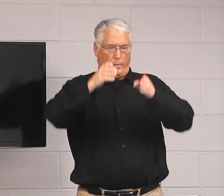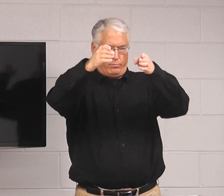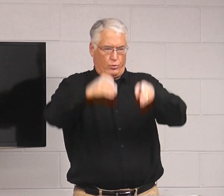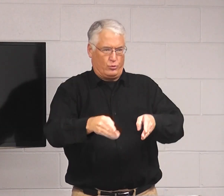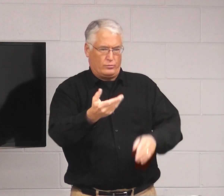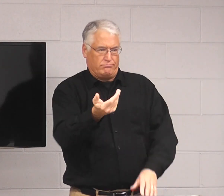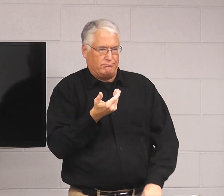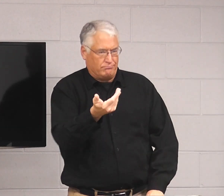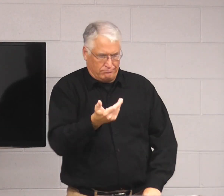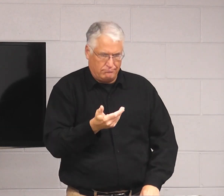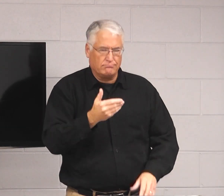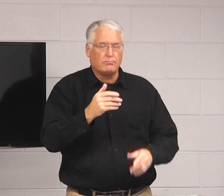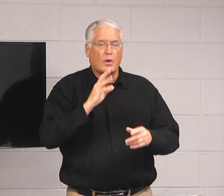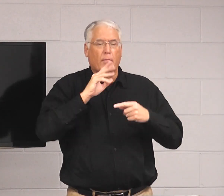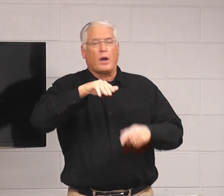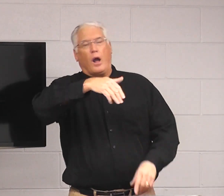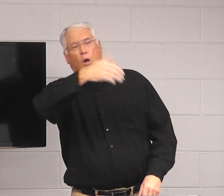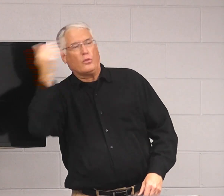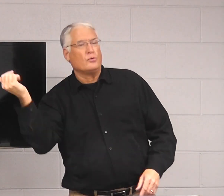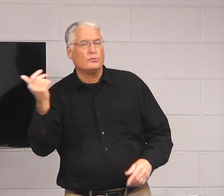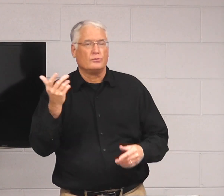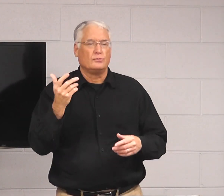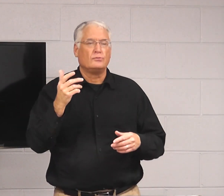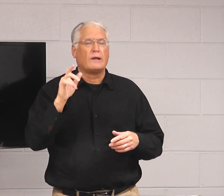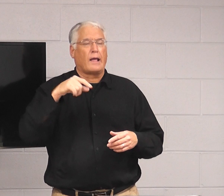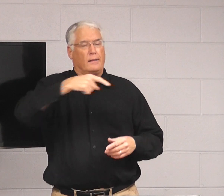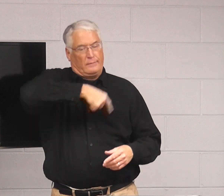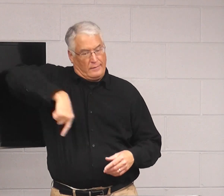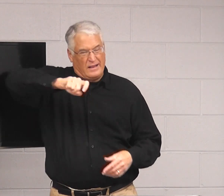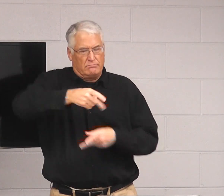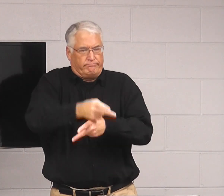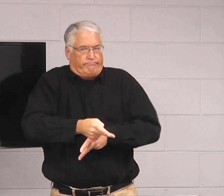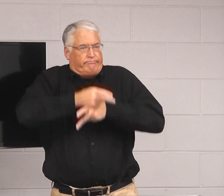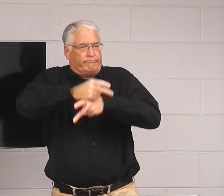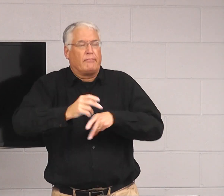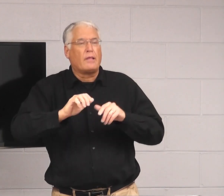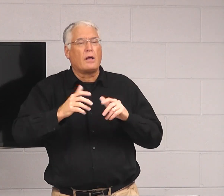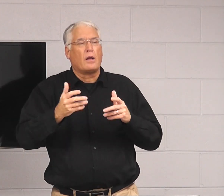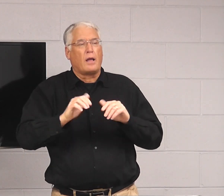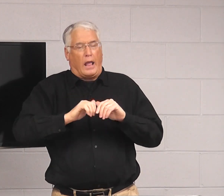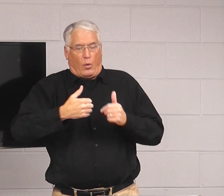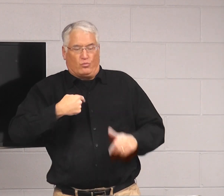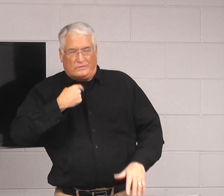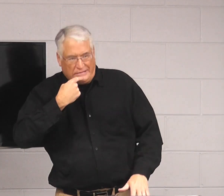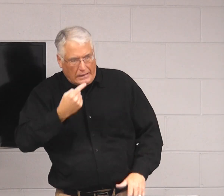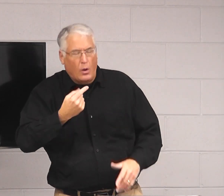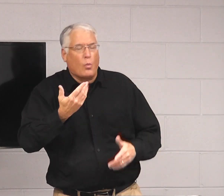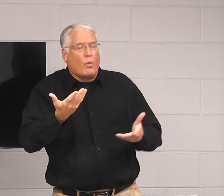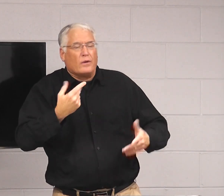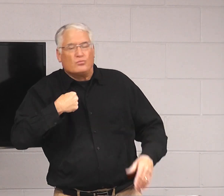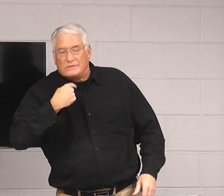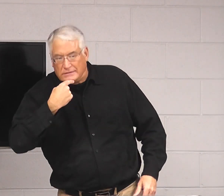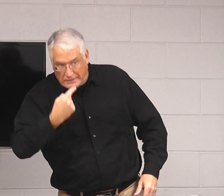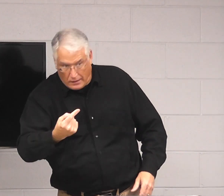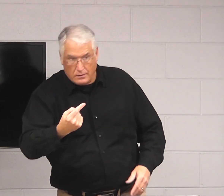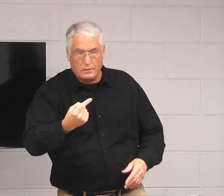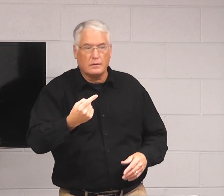and what we should say between people about others, between others, and how we are careful of how we say things